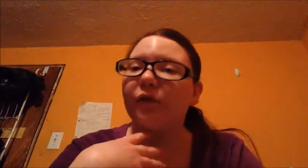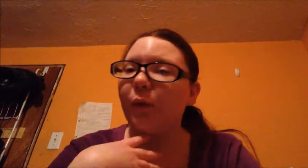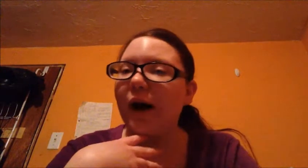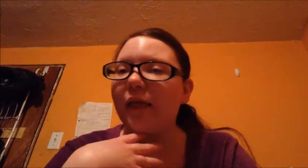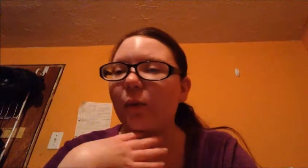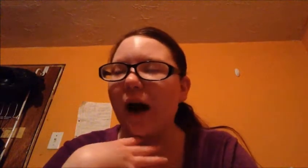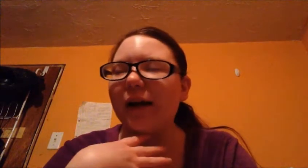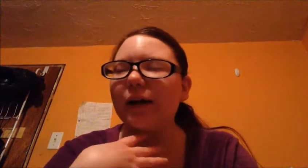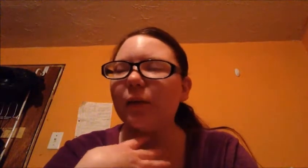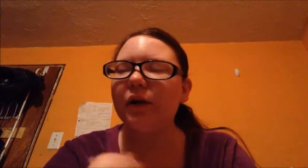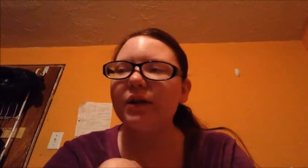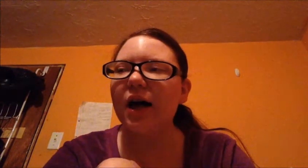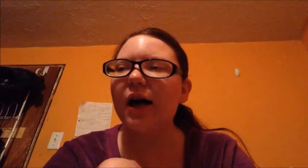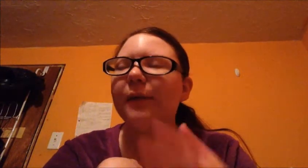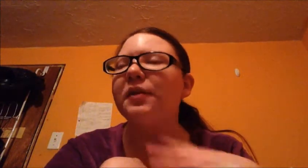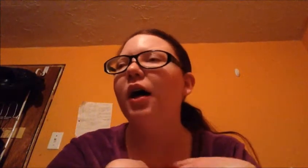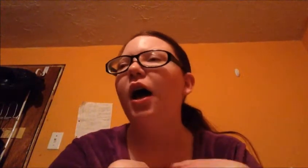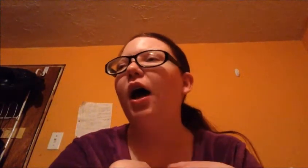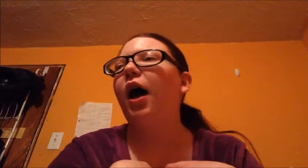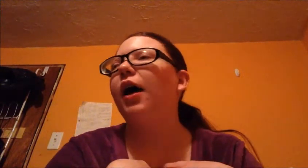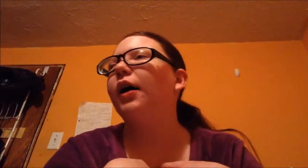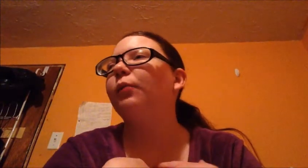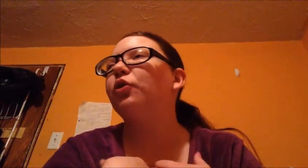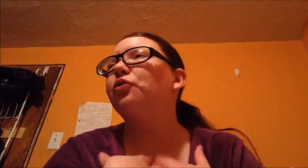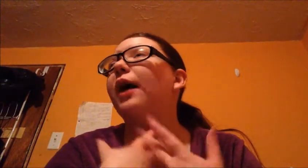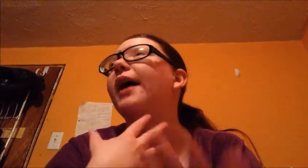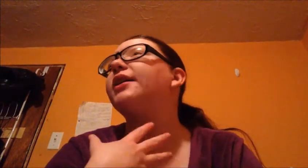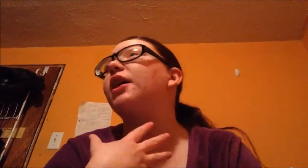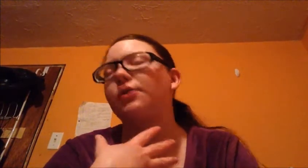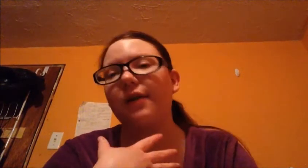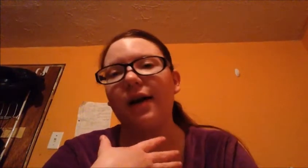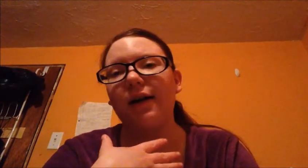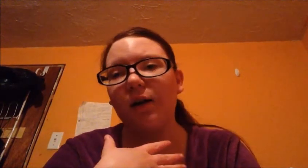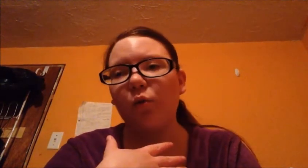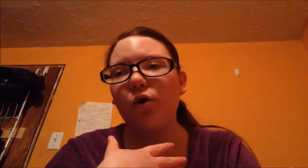off the wagon a couple of times and I'm going to try to not do that anymore.